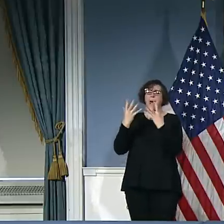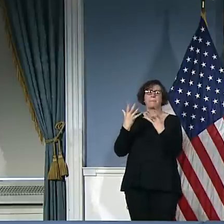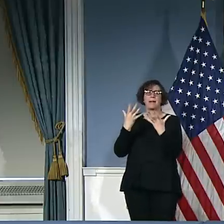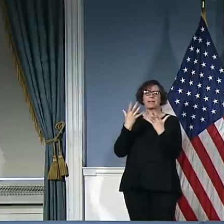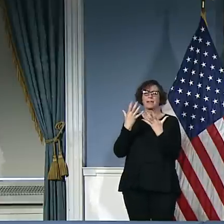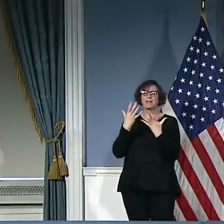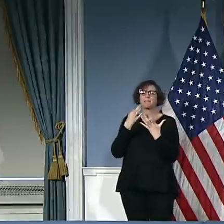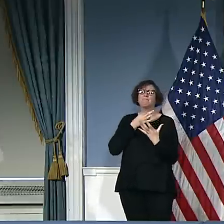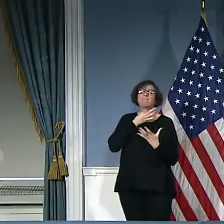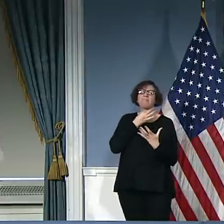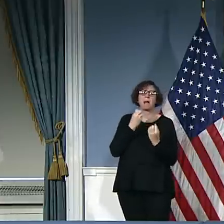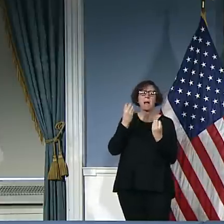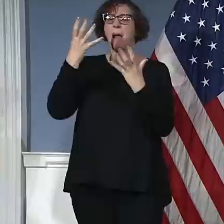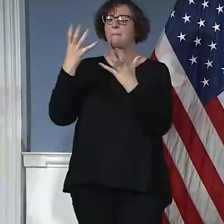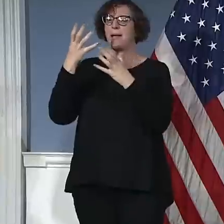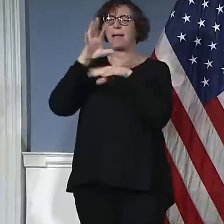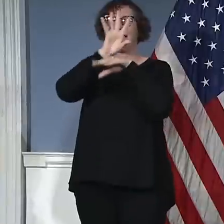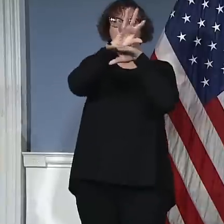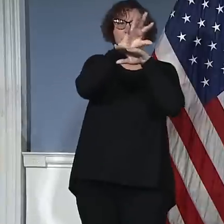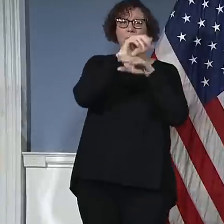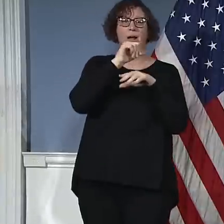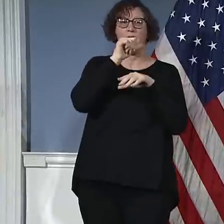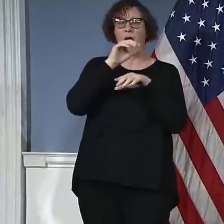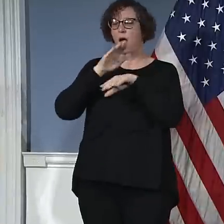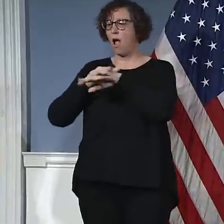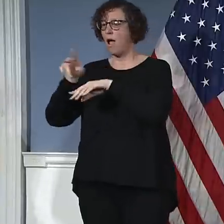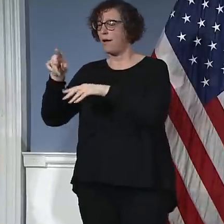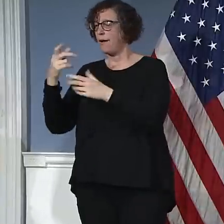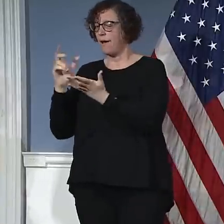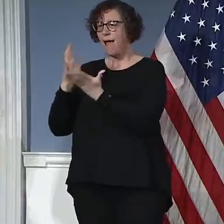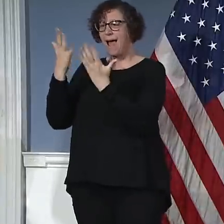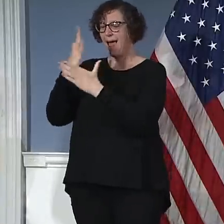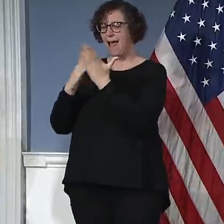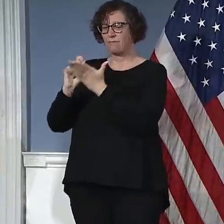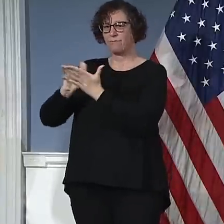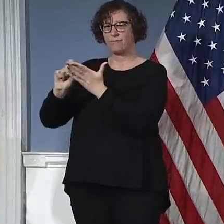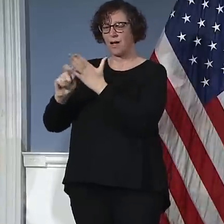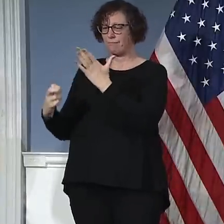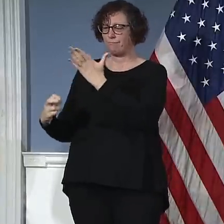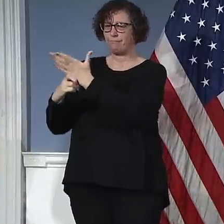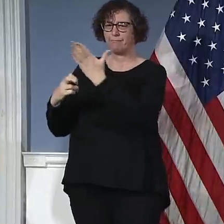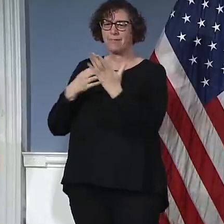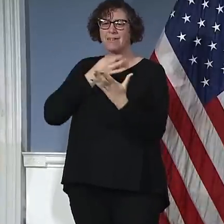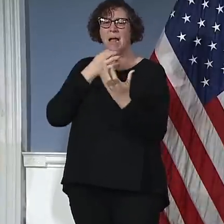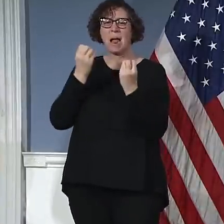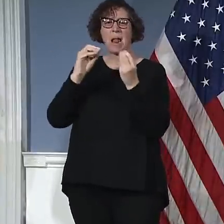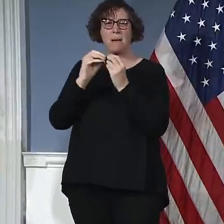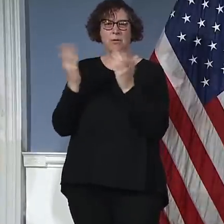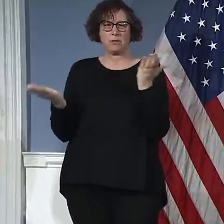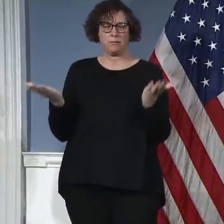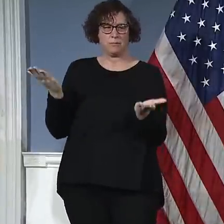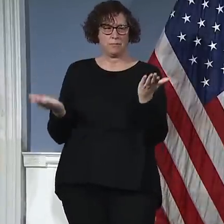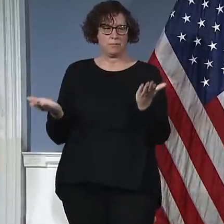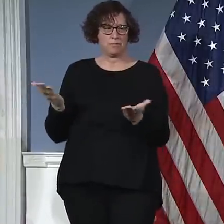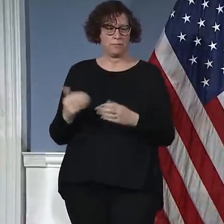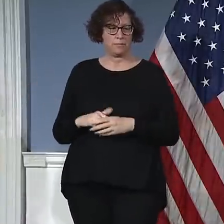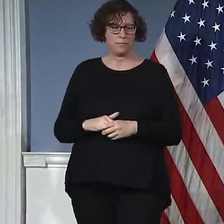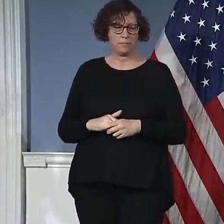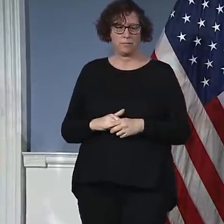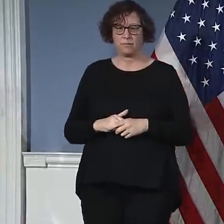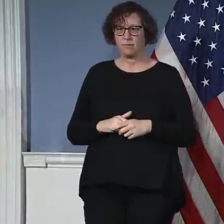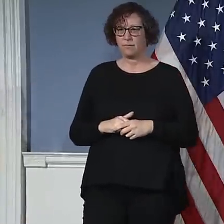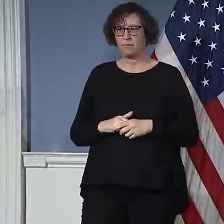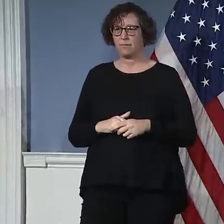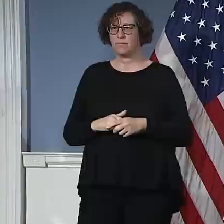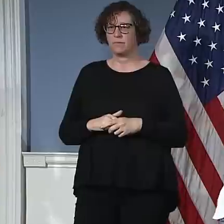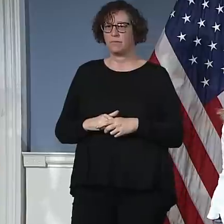who's Mr. Statistics himself will be able to speak to them or get them, but I do want to make sure we are very